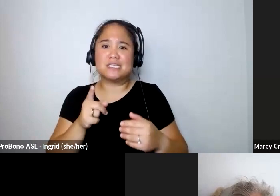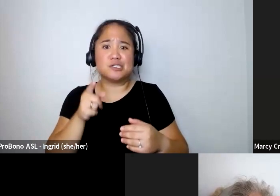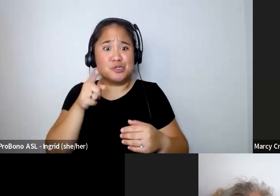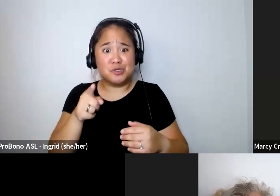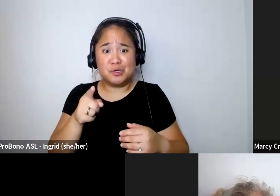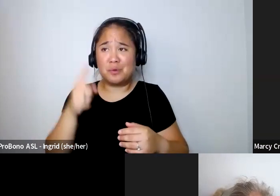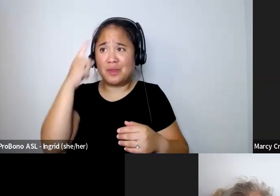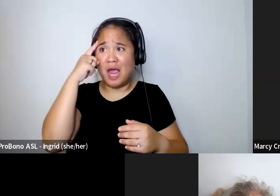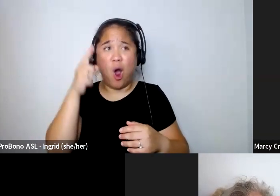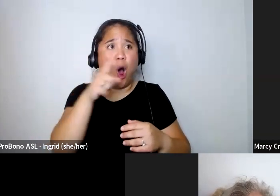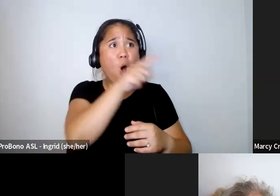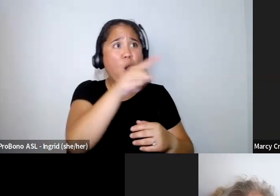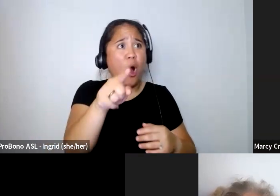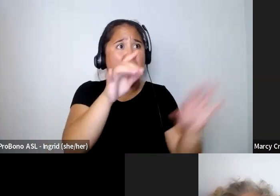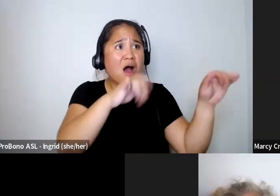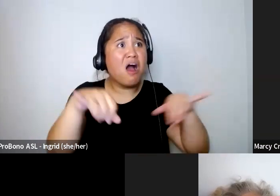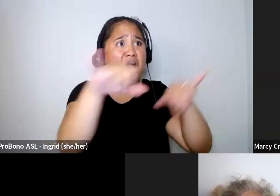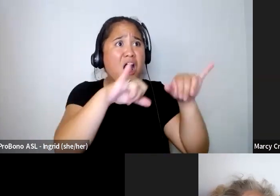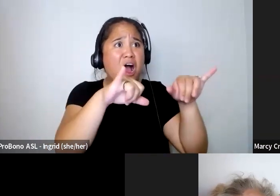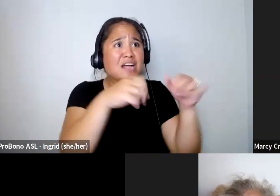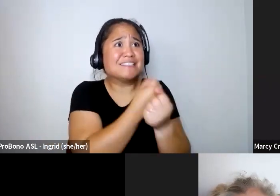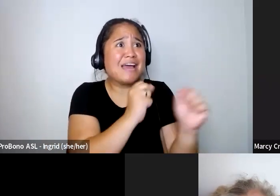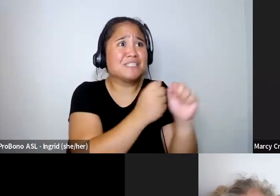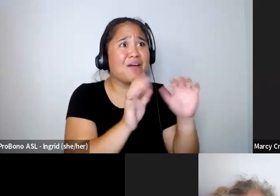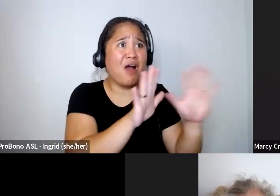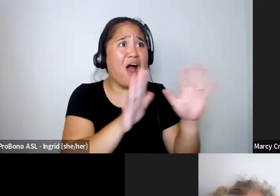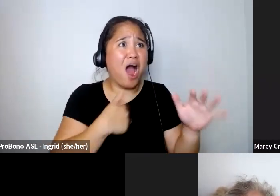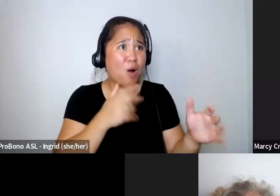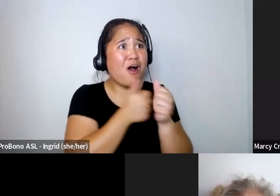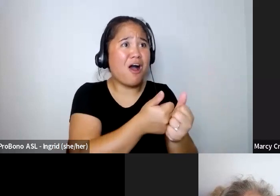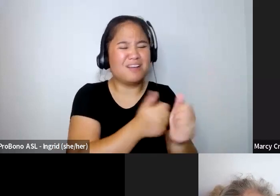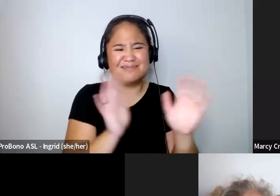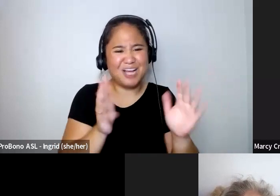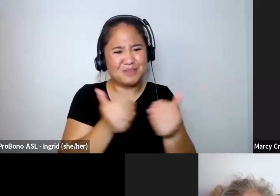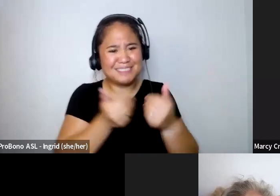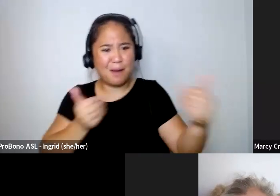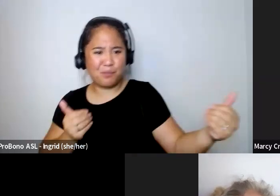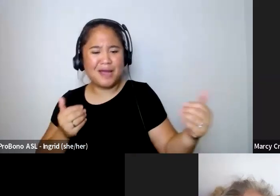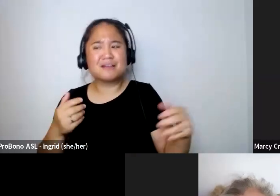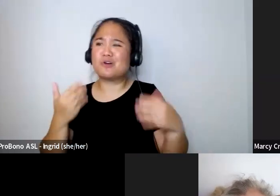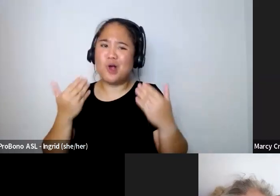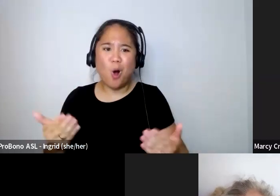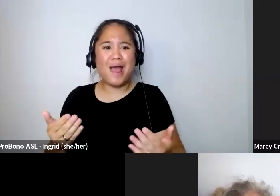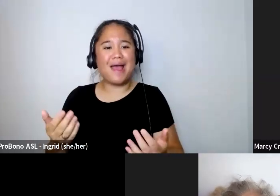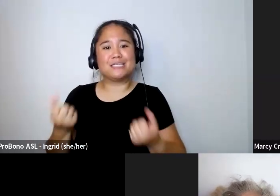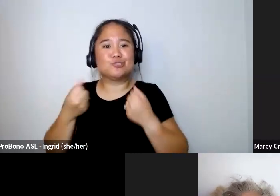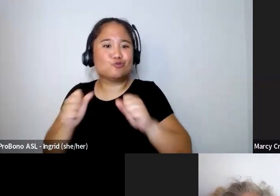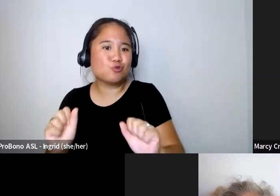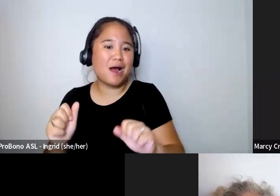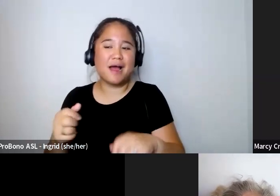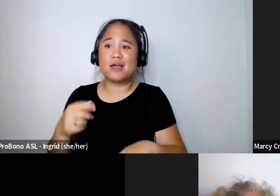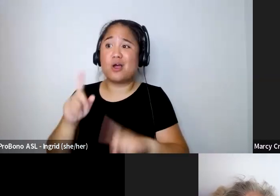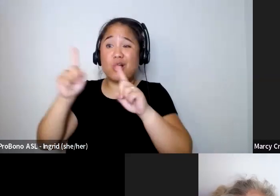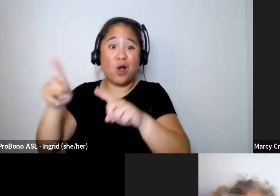images that are safe and and don't hesitate to reach out go to joanne